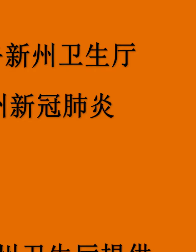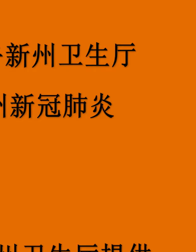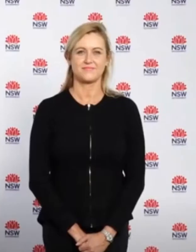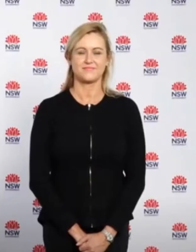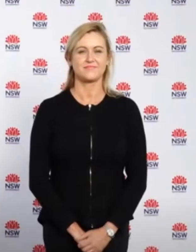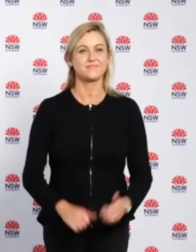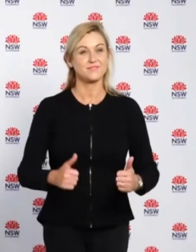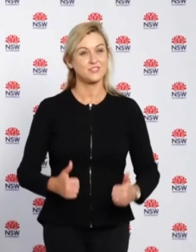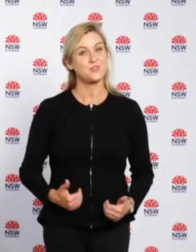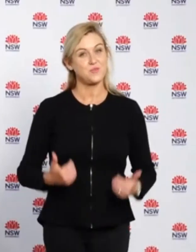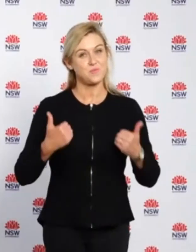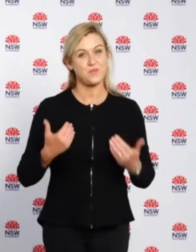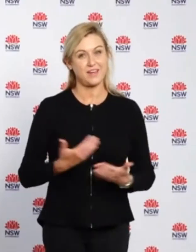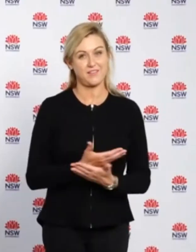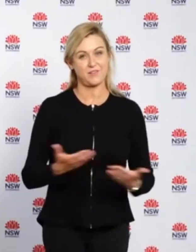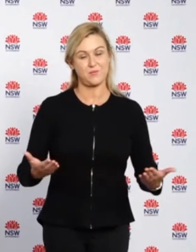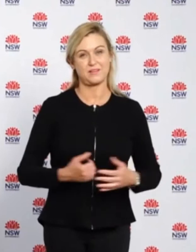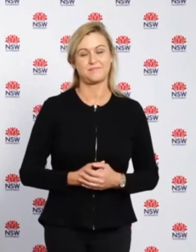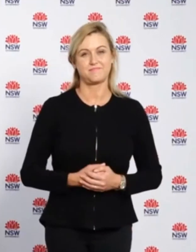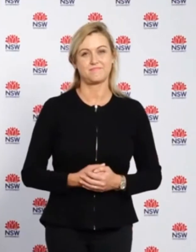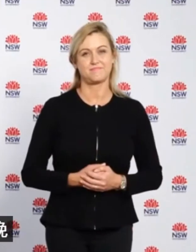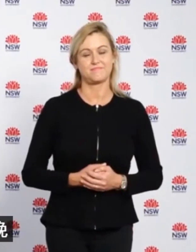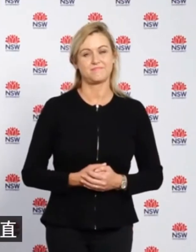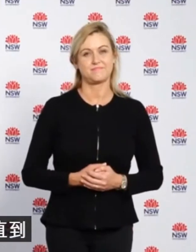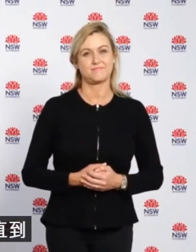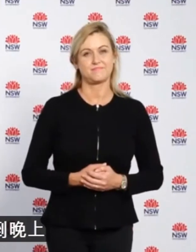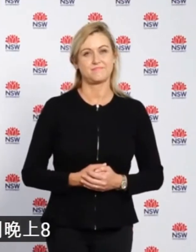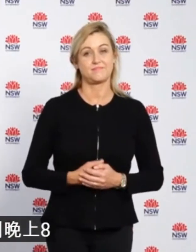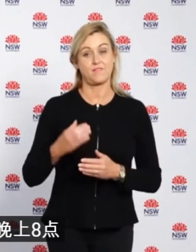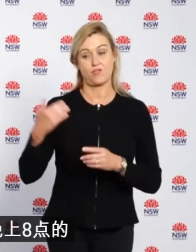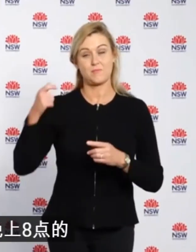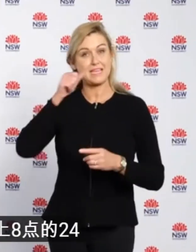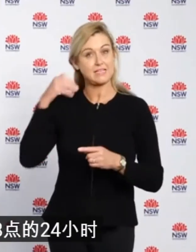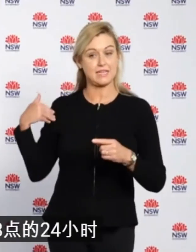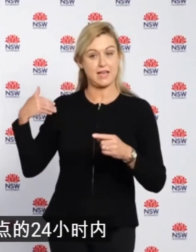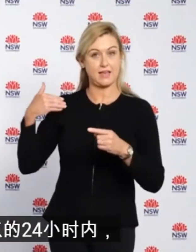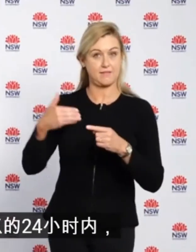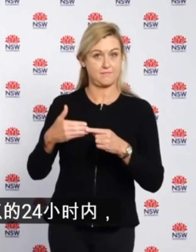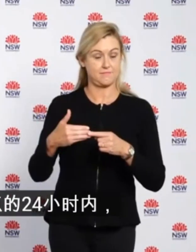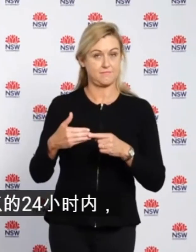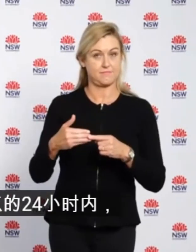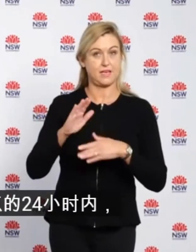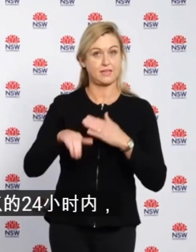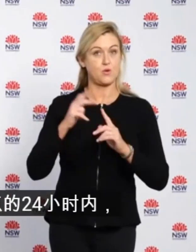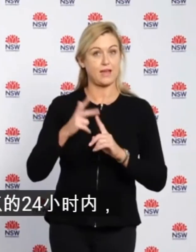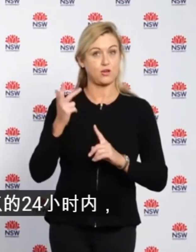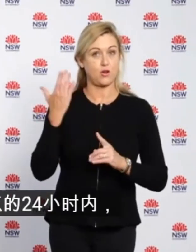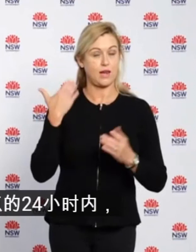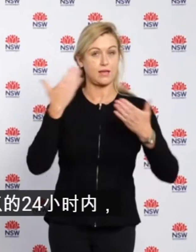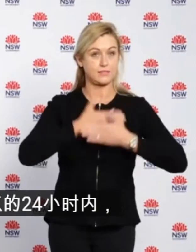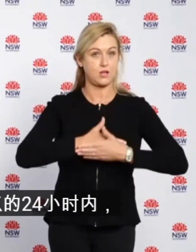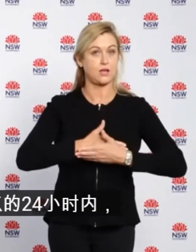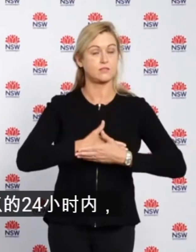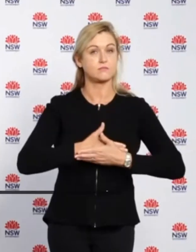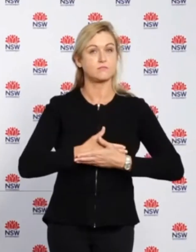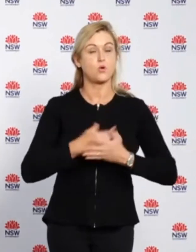Good morning everybody. In the 24 hours till 8pm last night in New South Wales there were